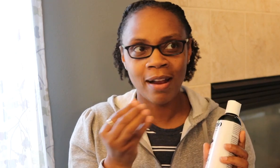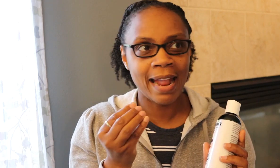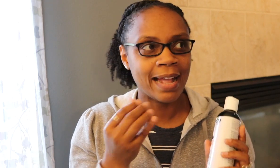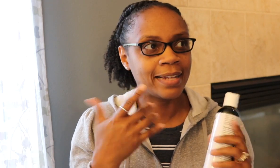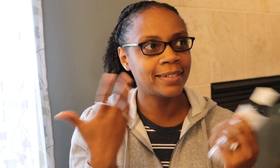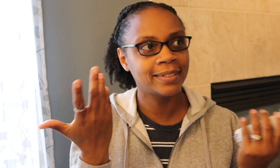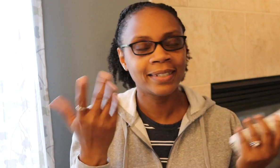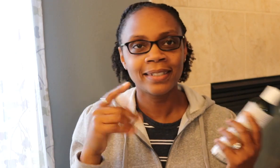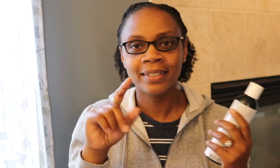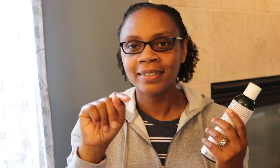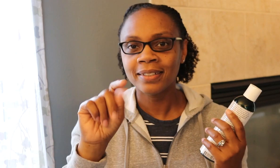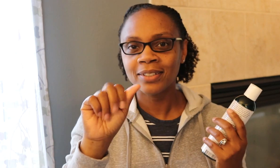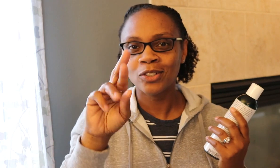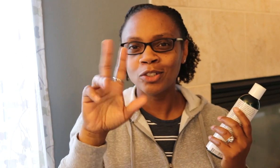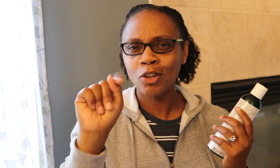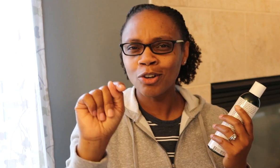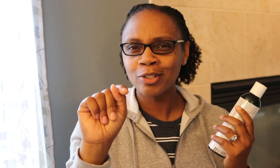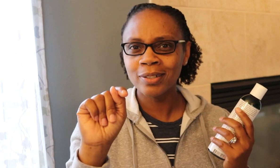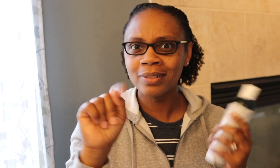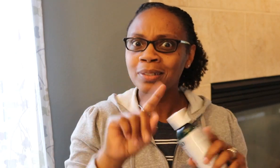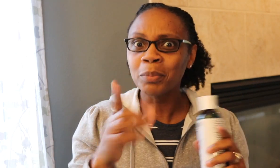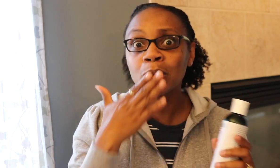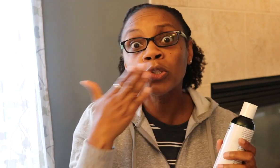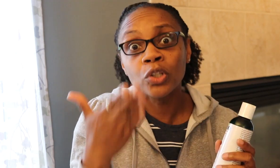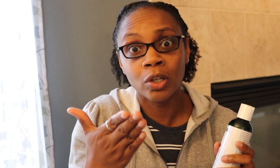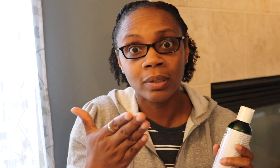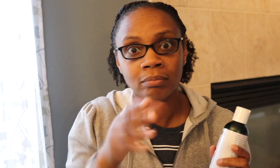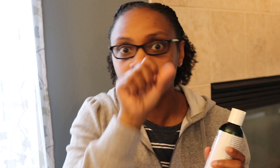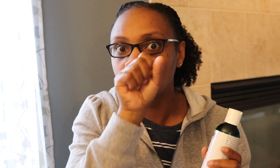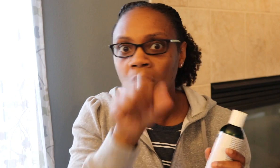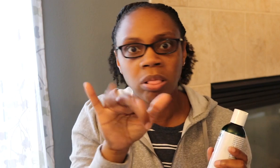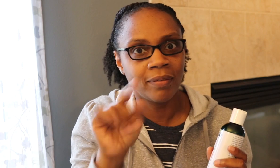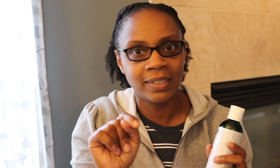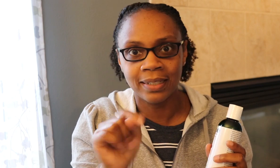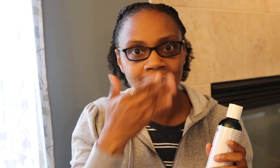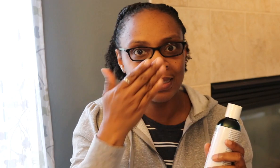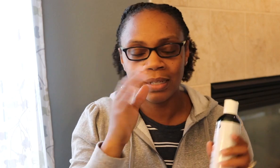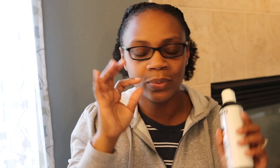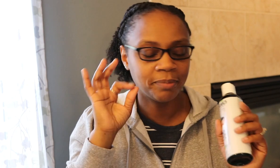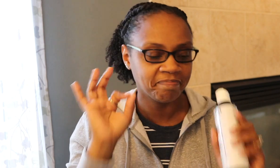strong and kind of a tart scent too, but very, very good. Loved it.